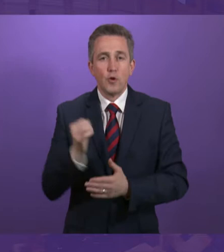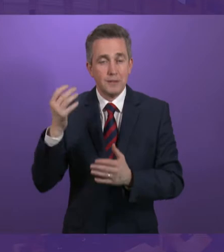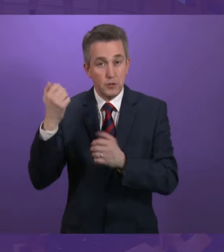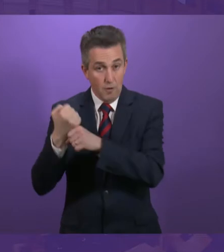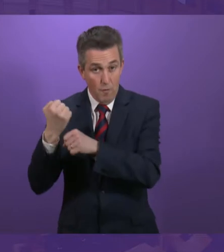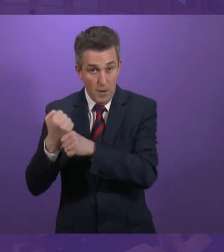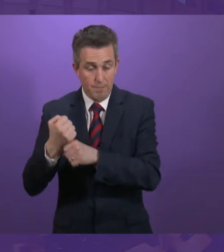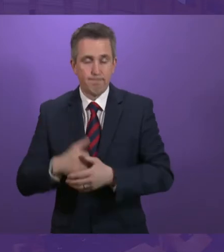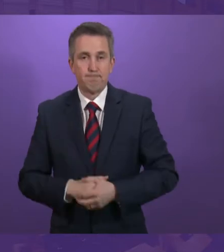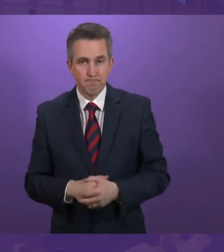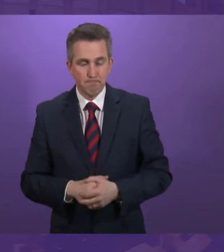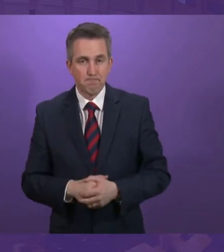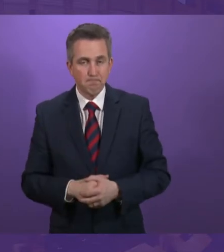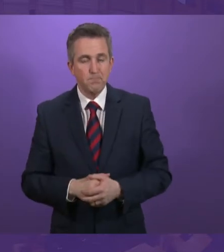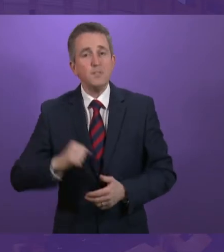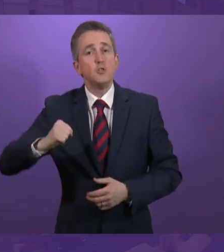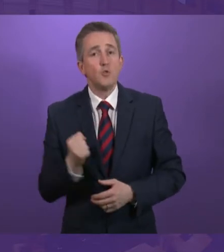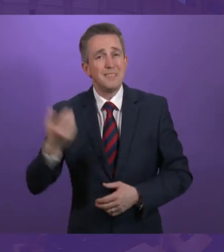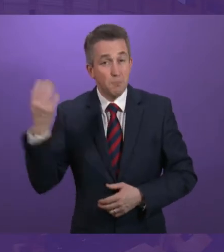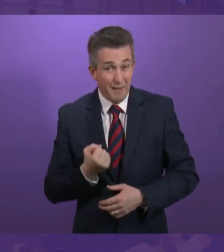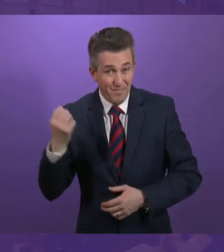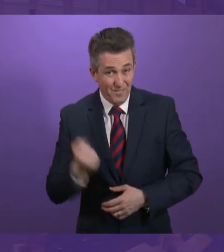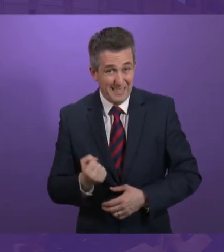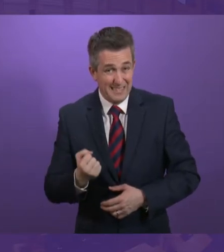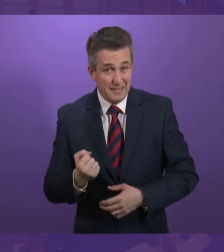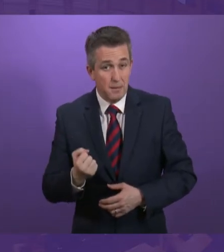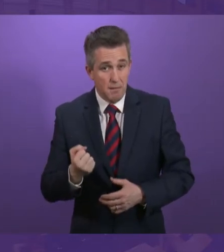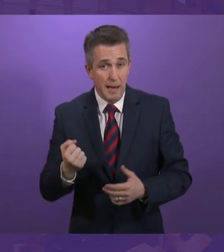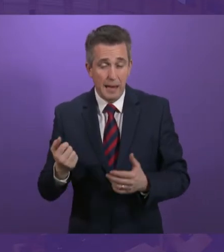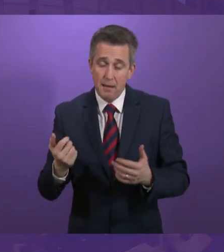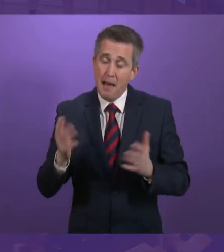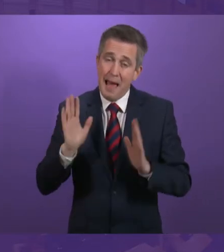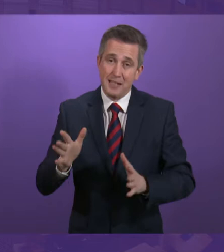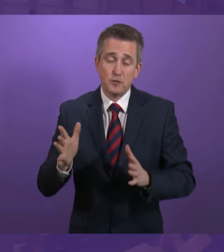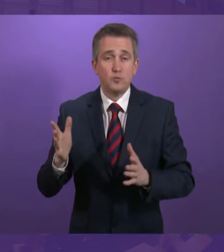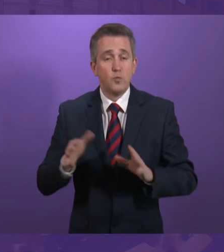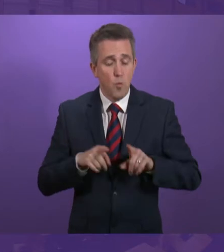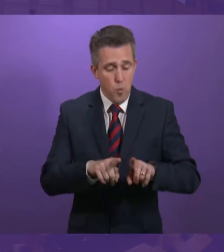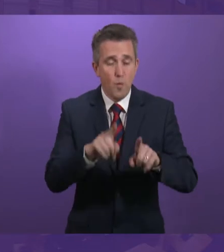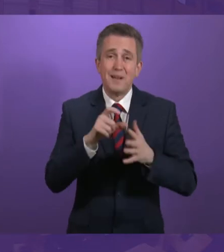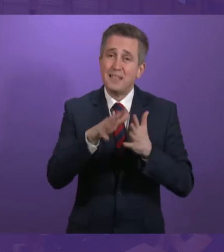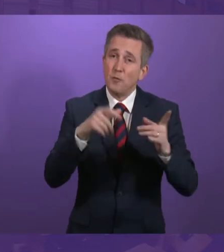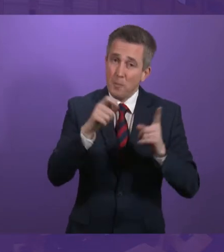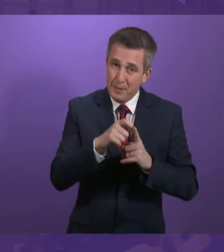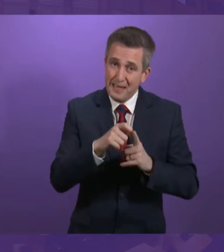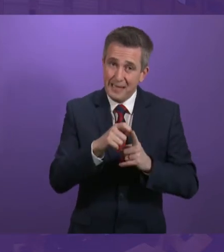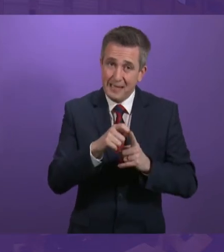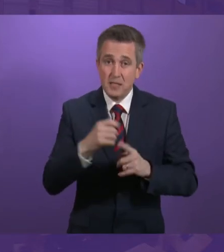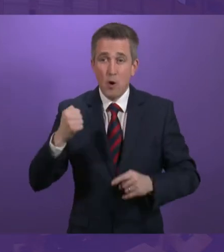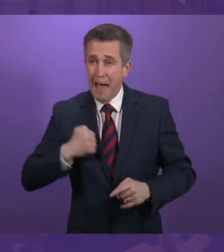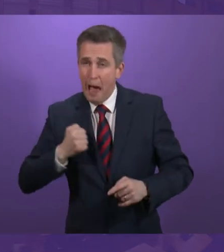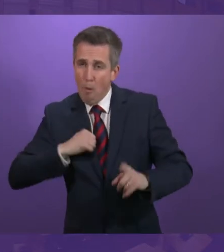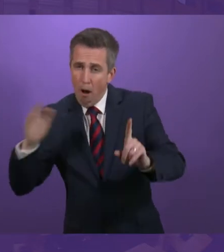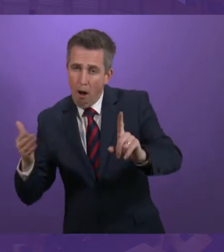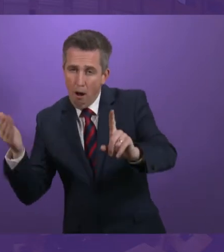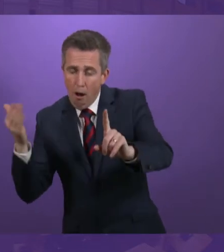Presiding officer delivering the devolved benefits is very much a joint enterprise with the DWP and we rely on them to match our ambition and